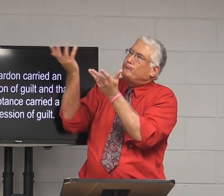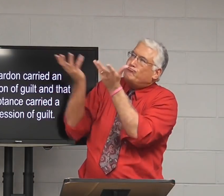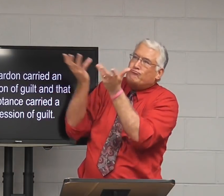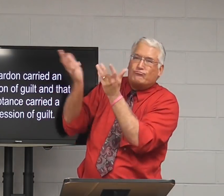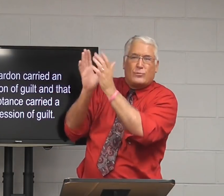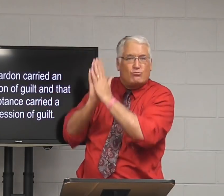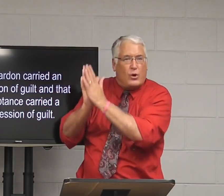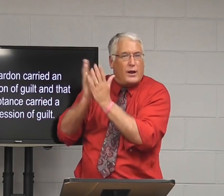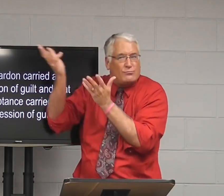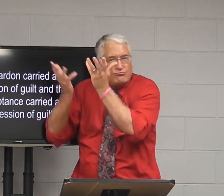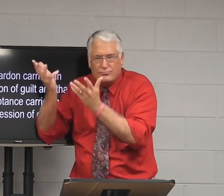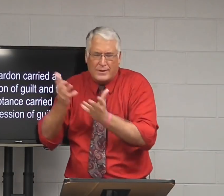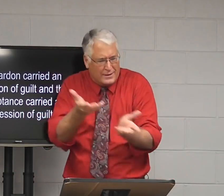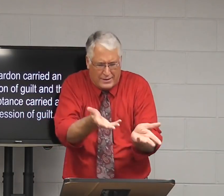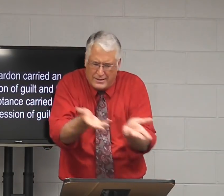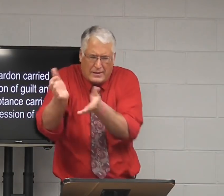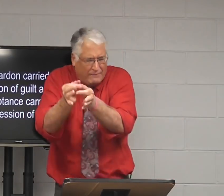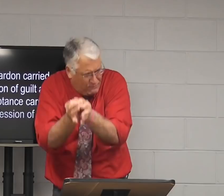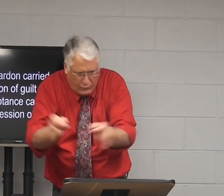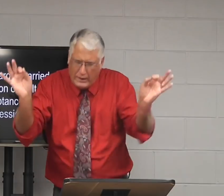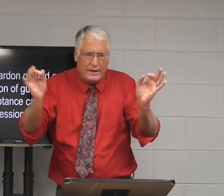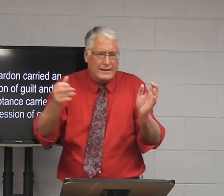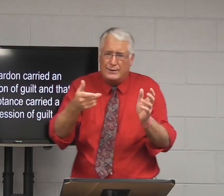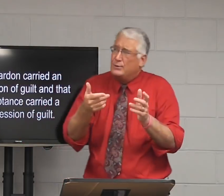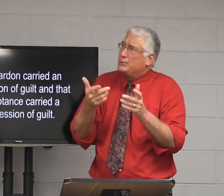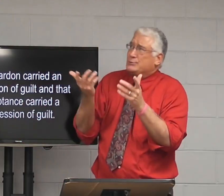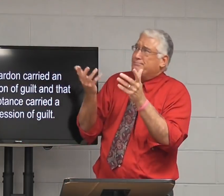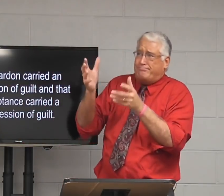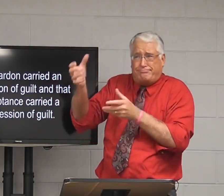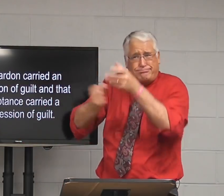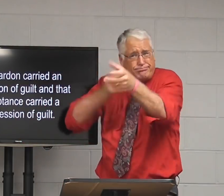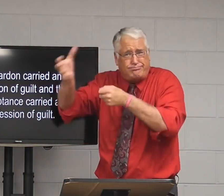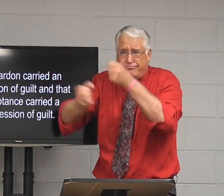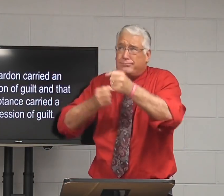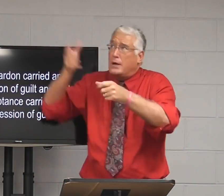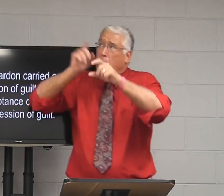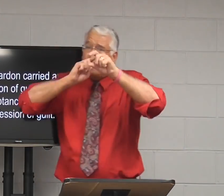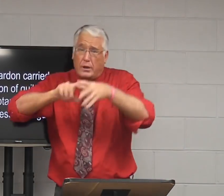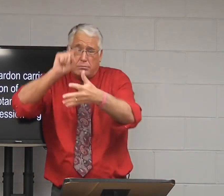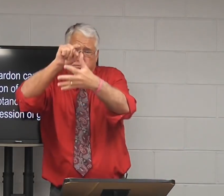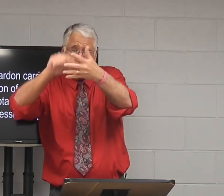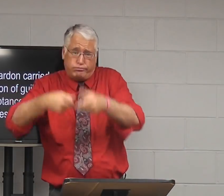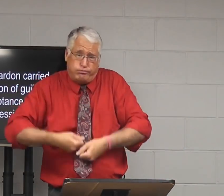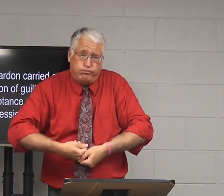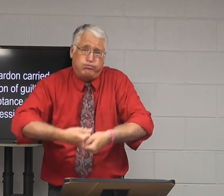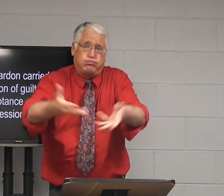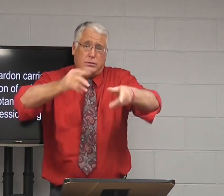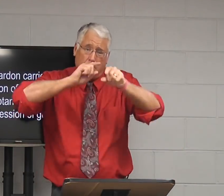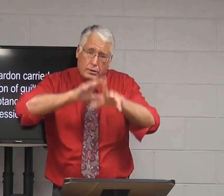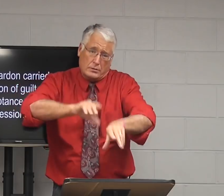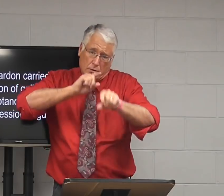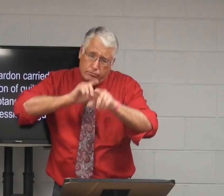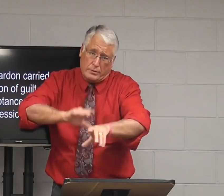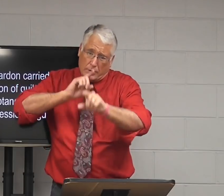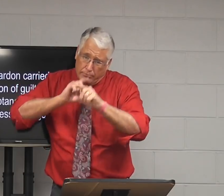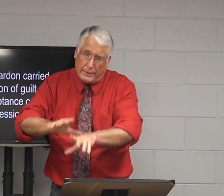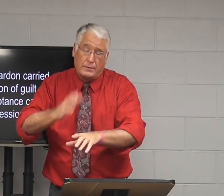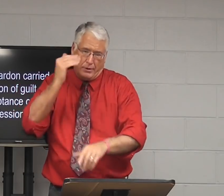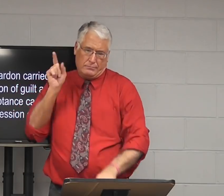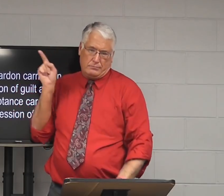communion and conversate with God. We are free to receive his blessings that he pours out on